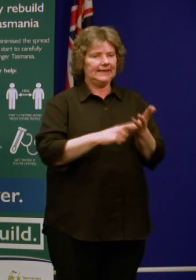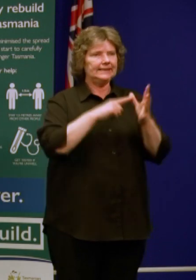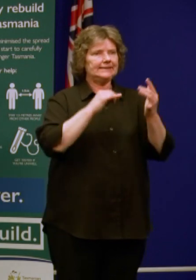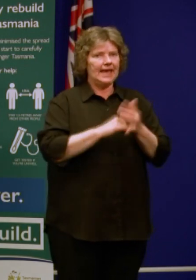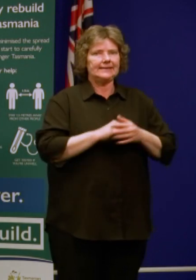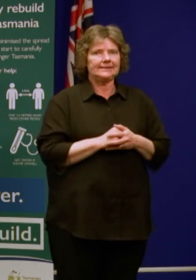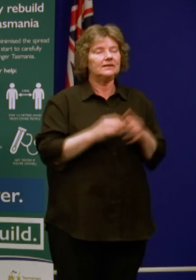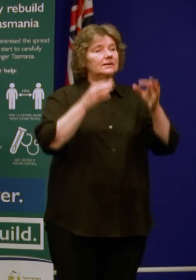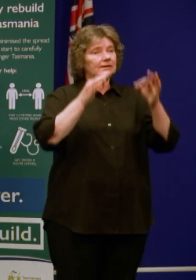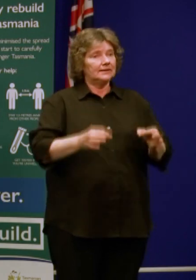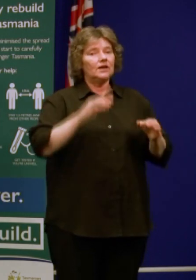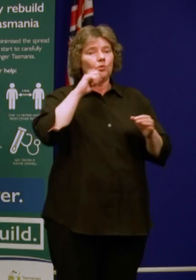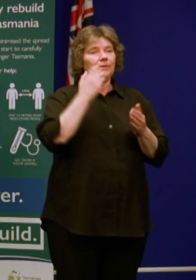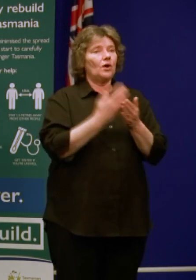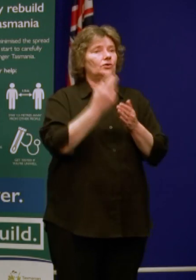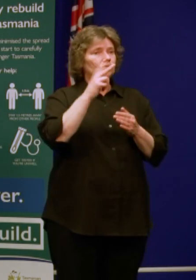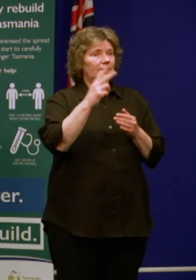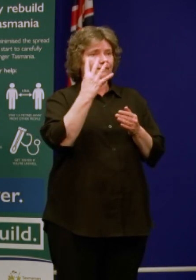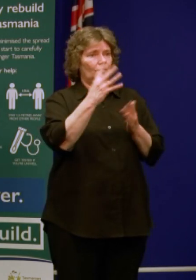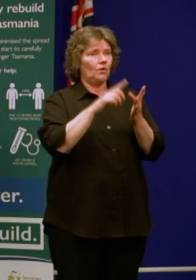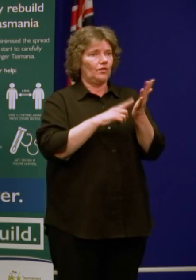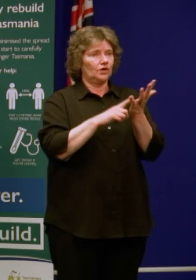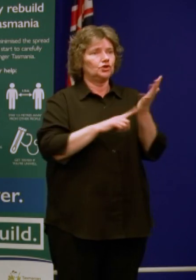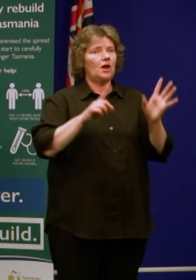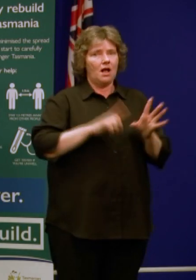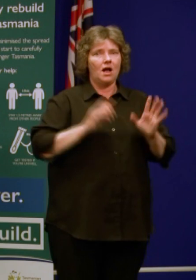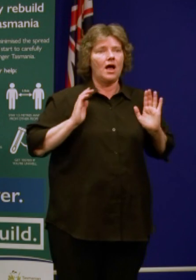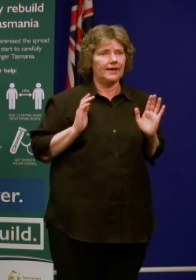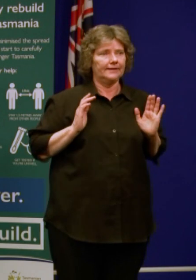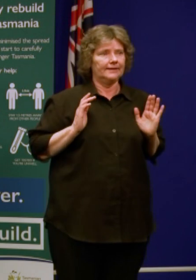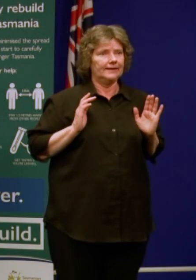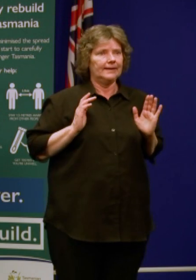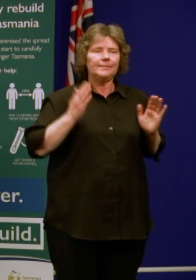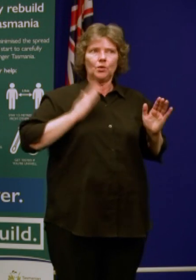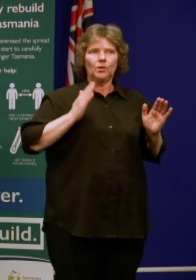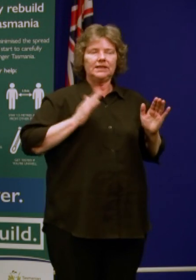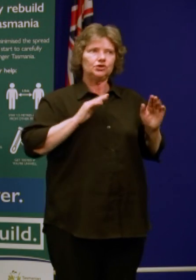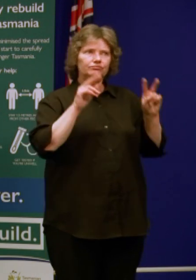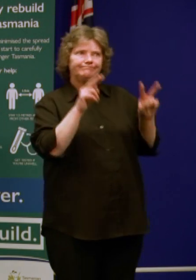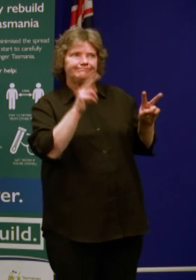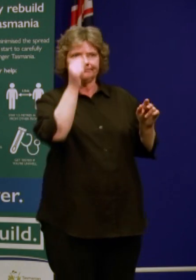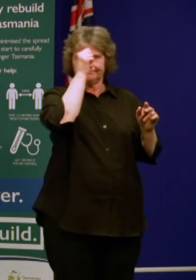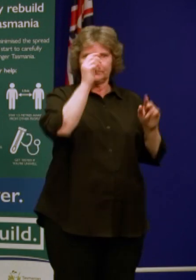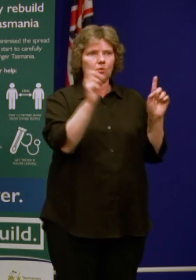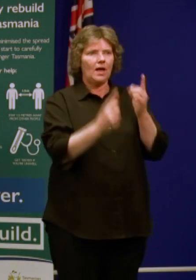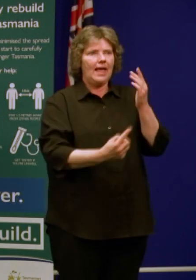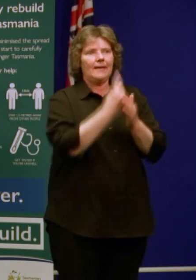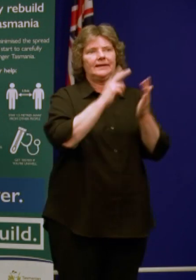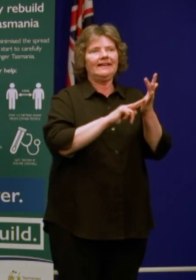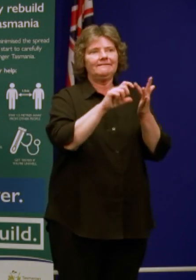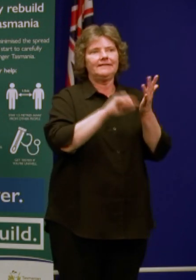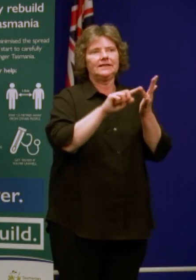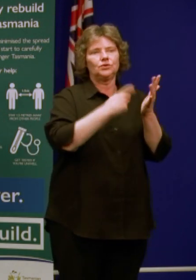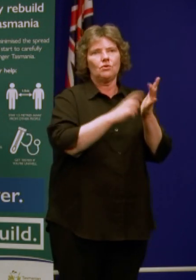But it's important that we respond to the circumstances that are occurring in Victoria at this time and I want to outline